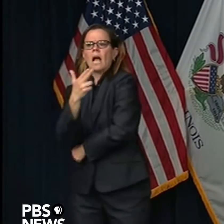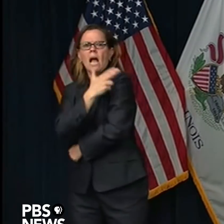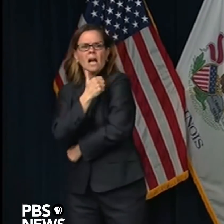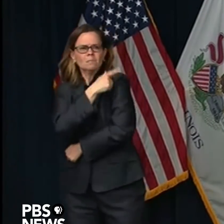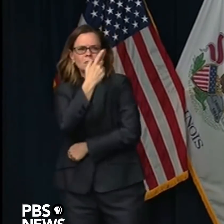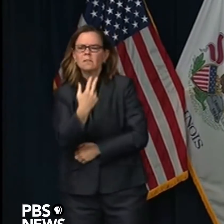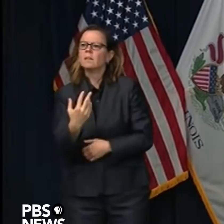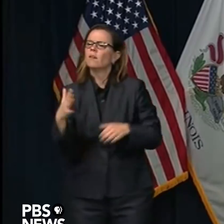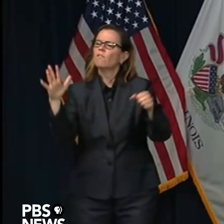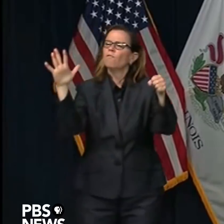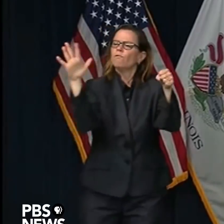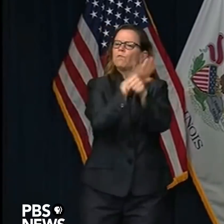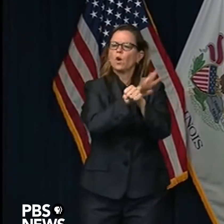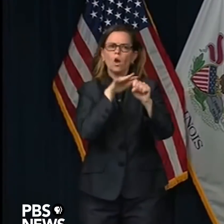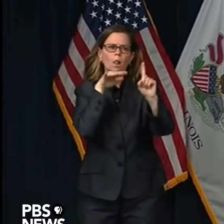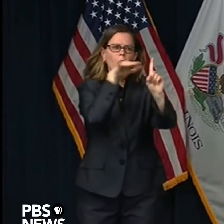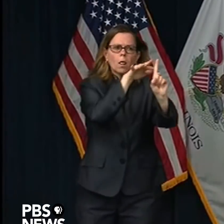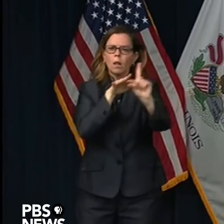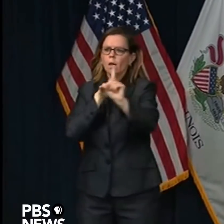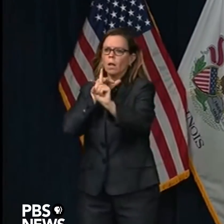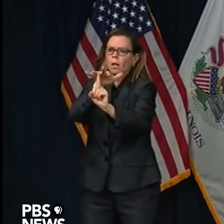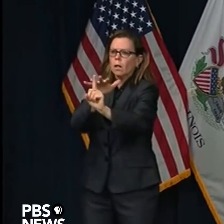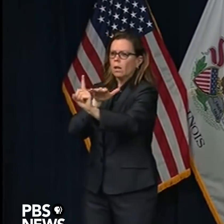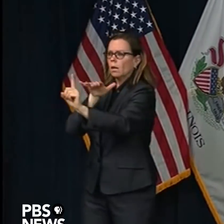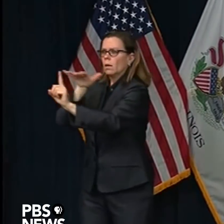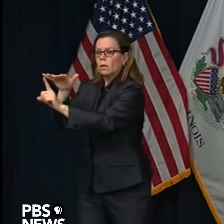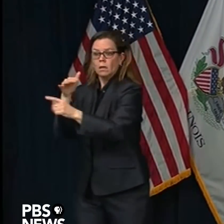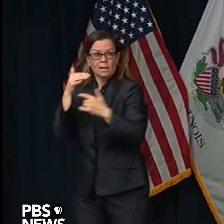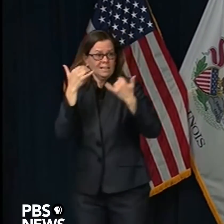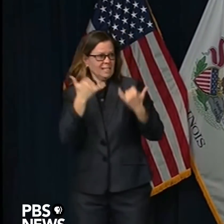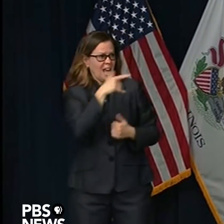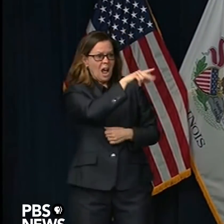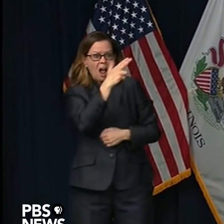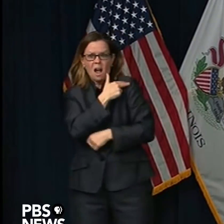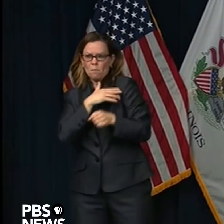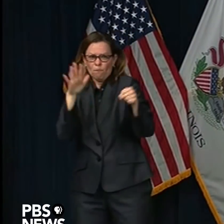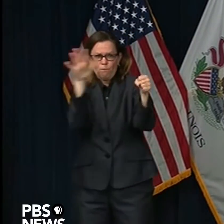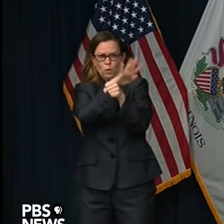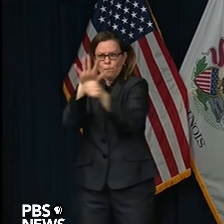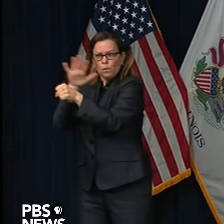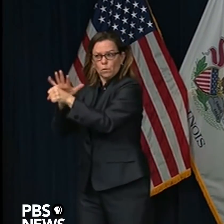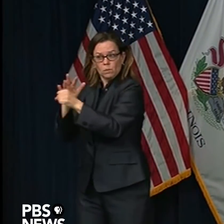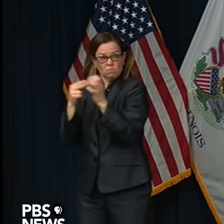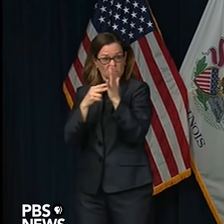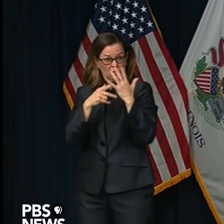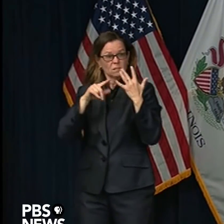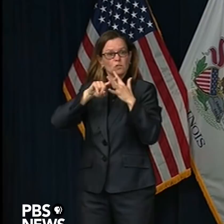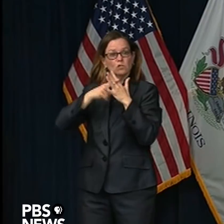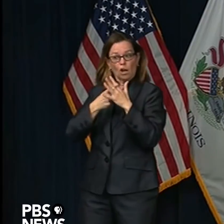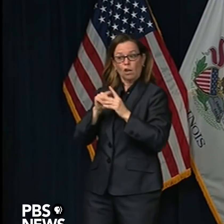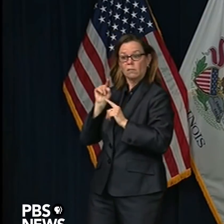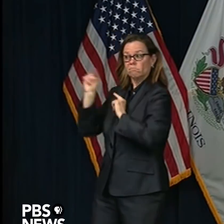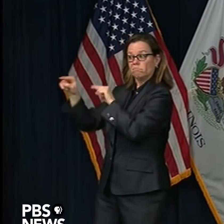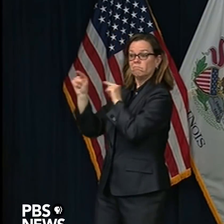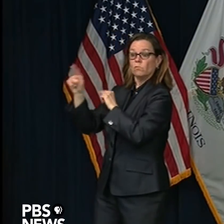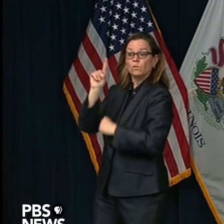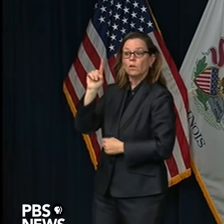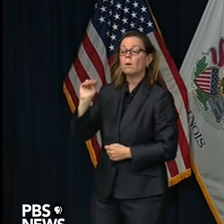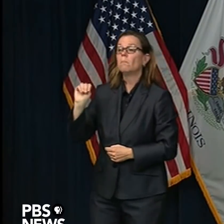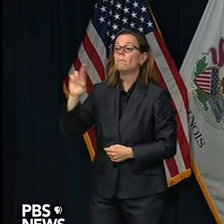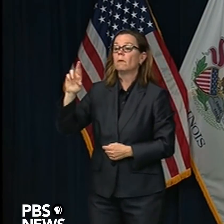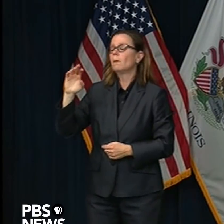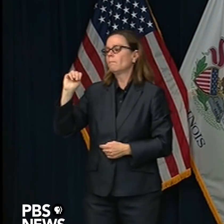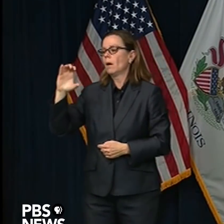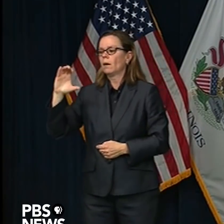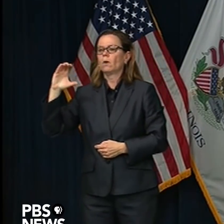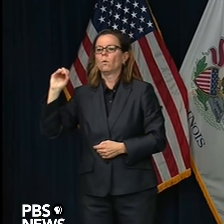Thank you for that question. So we divide the 211 hospitals that are in Illinois into regions. Lake,